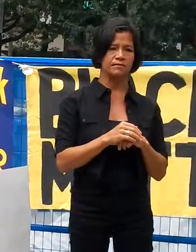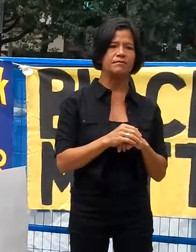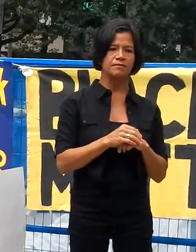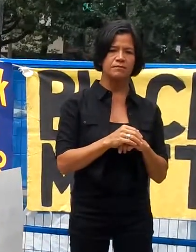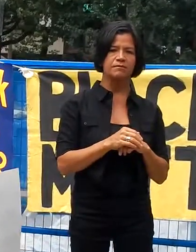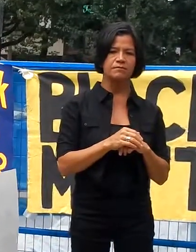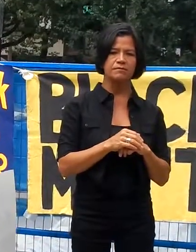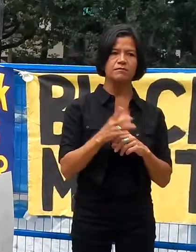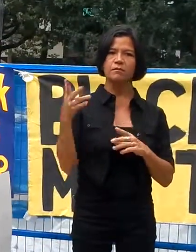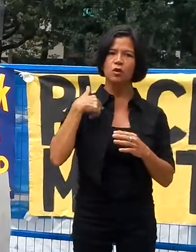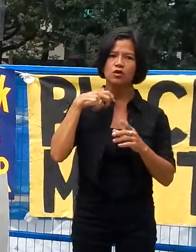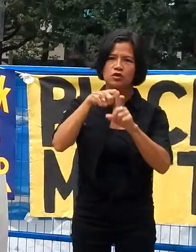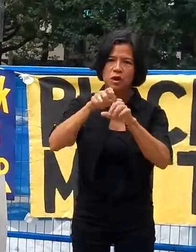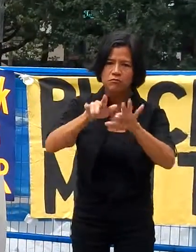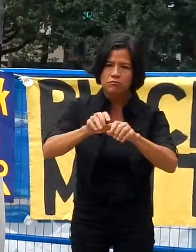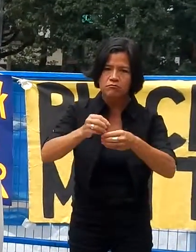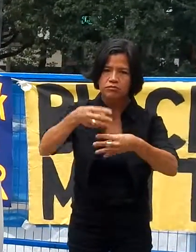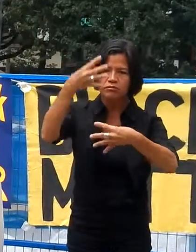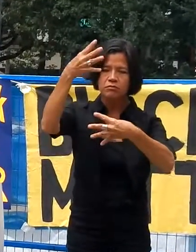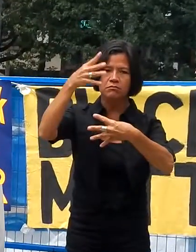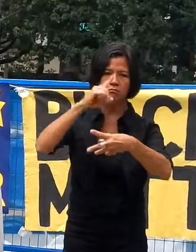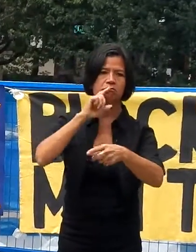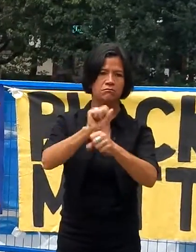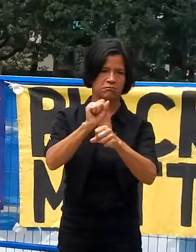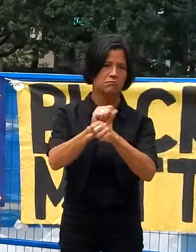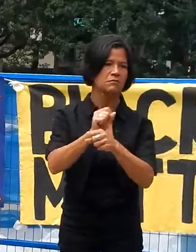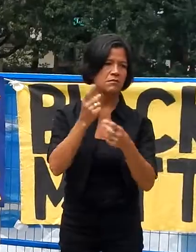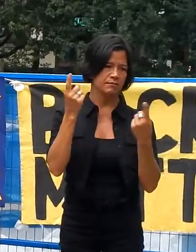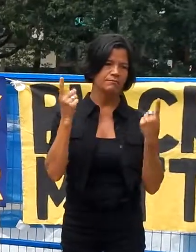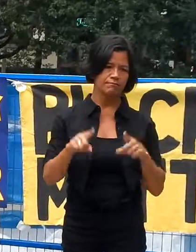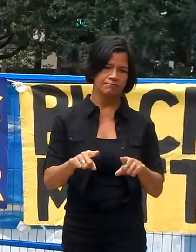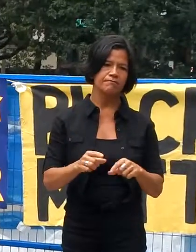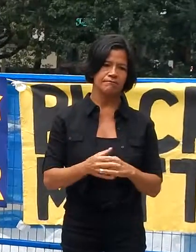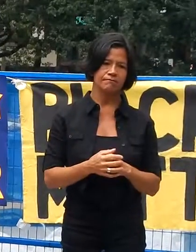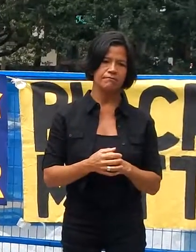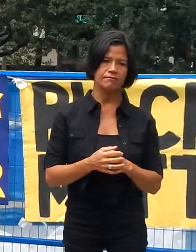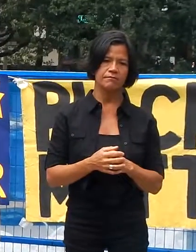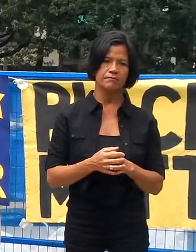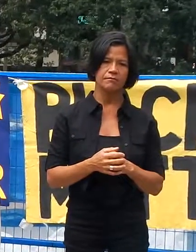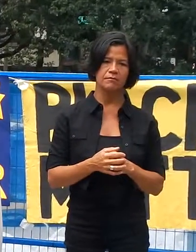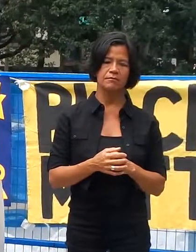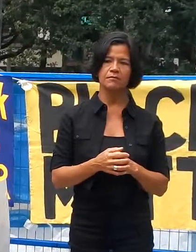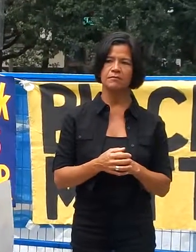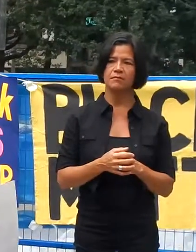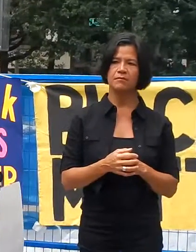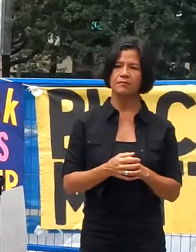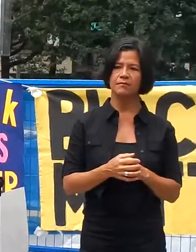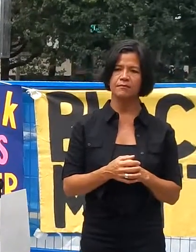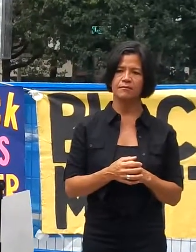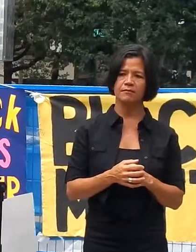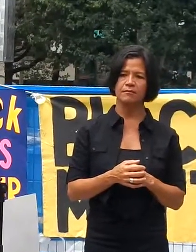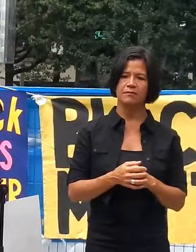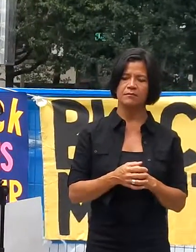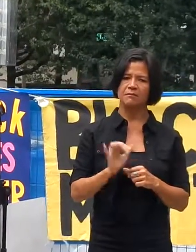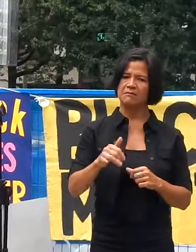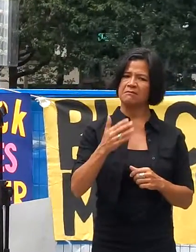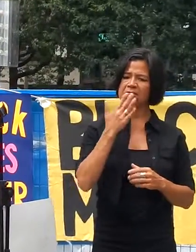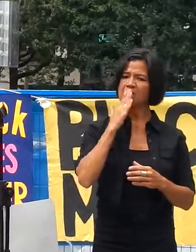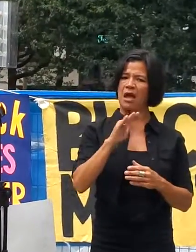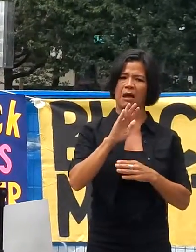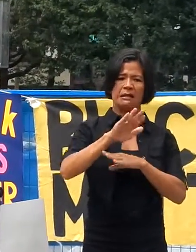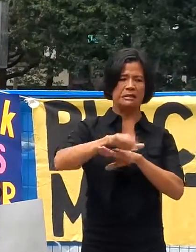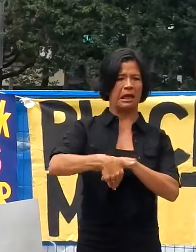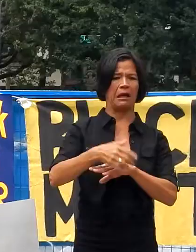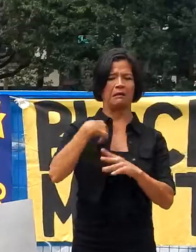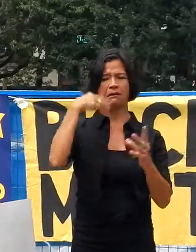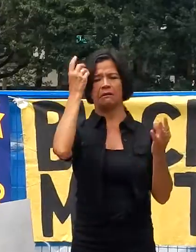yes, it had happened. I had a bad night thinking about the killing of the